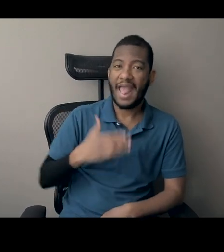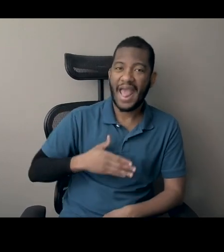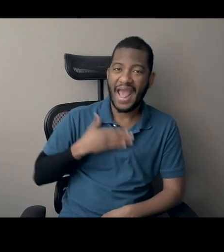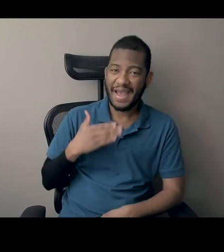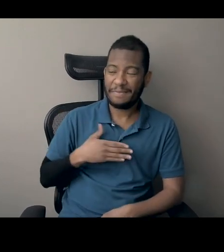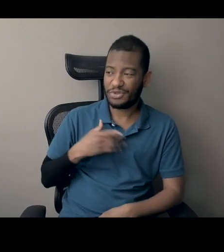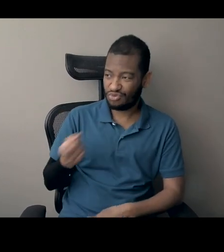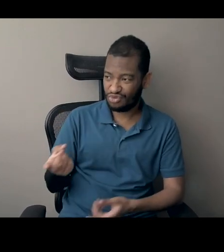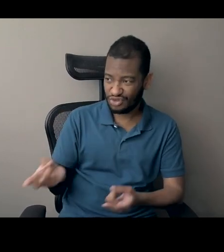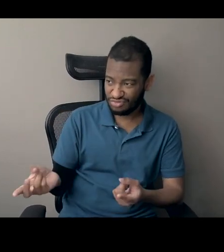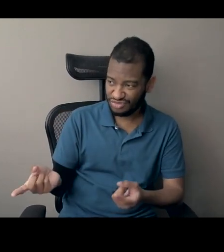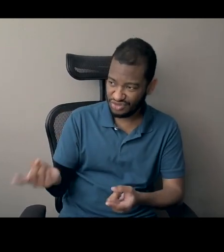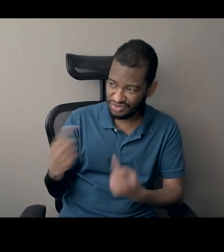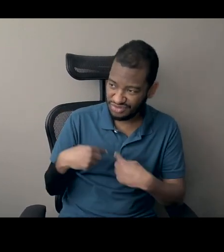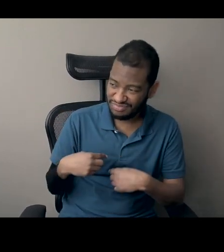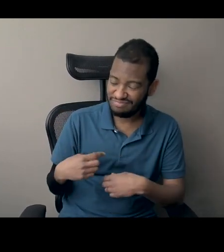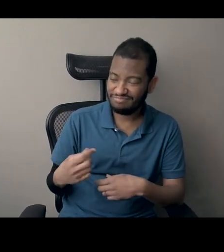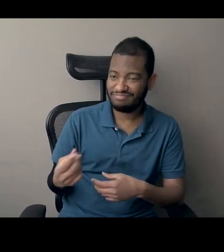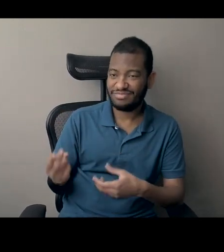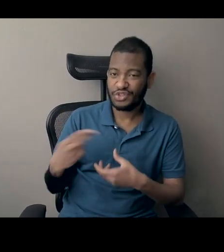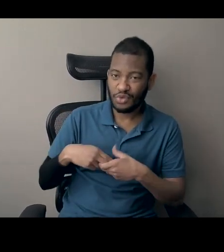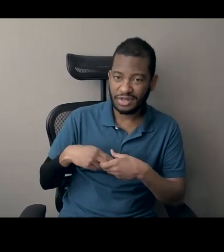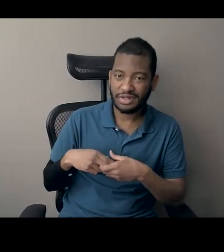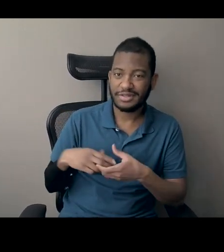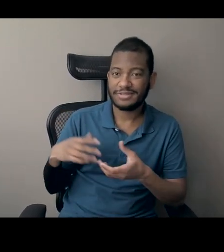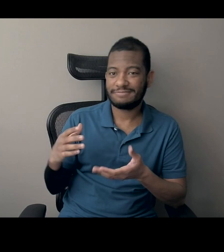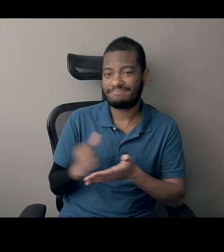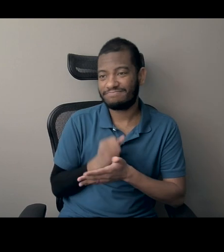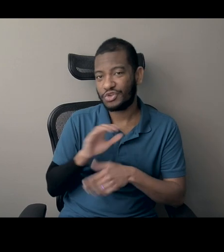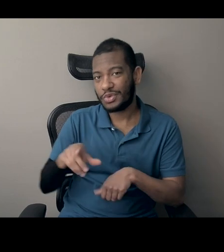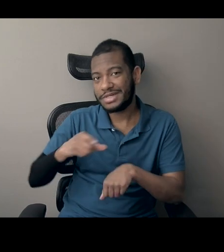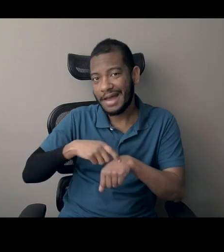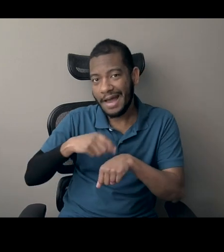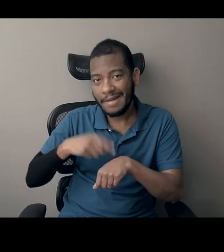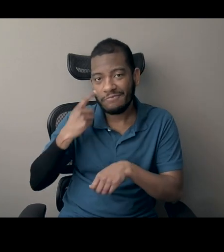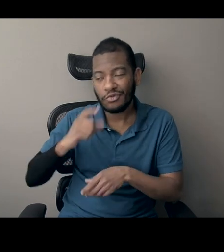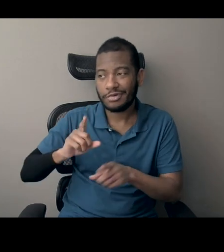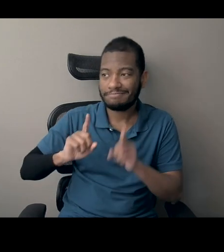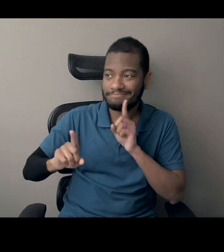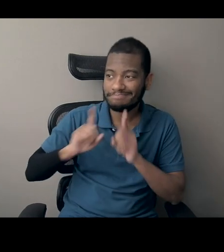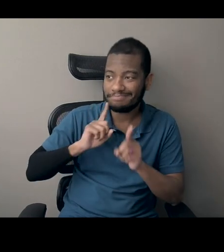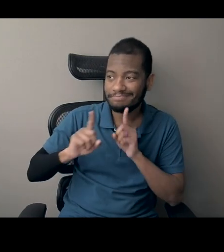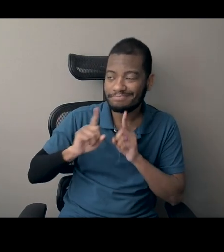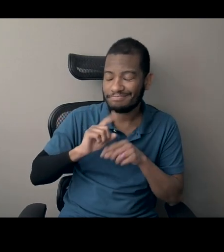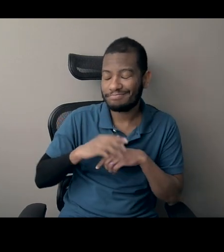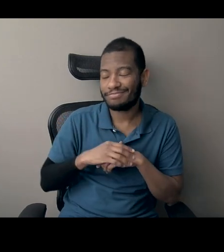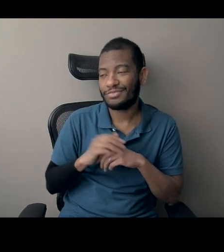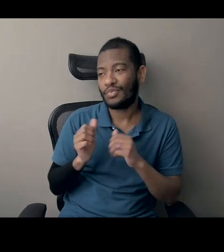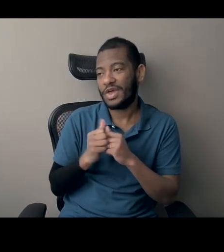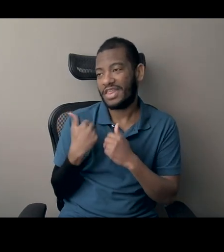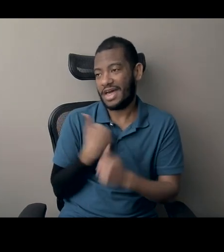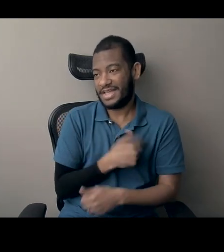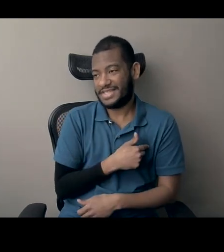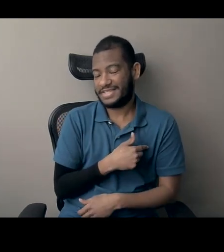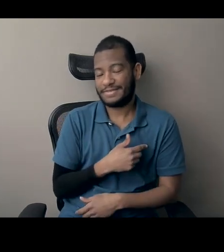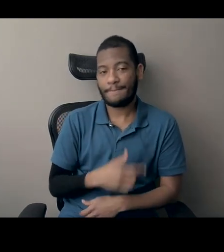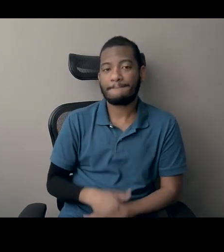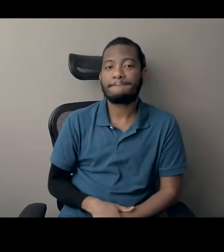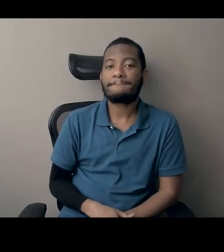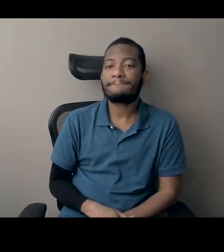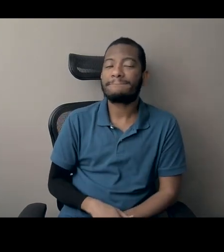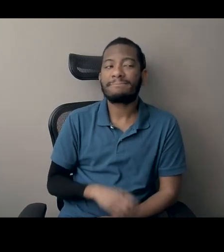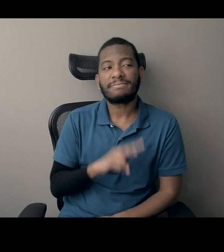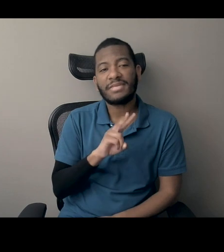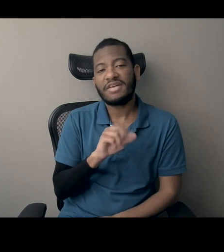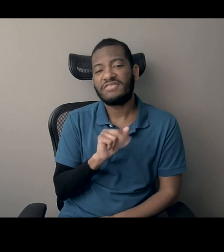joined us and so grateful that you took time out of your evening for this conversation. Um, we would, as Vanessa